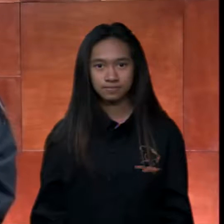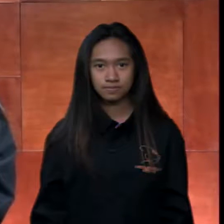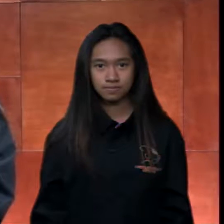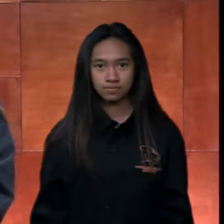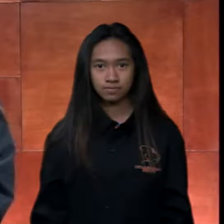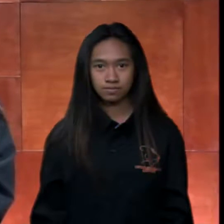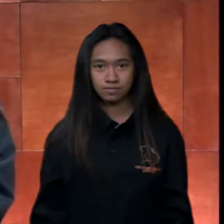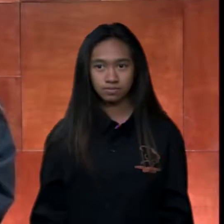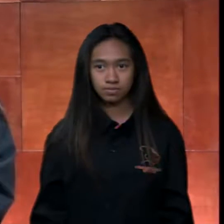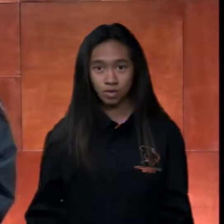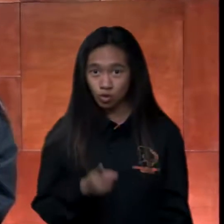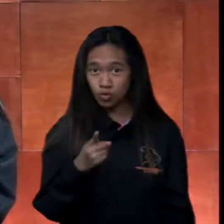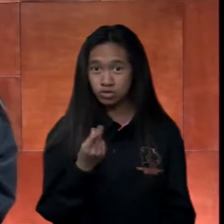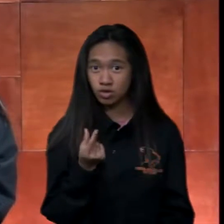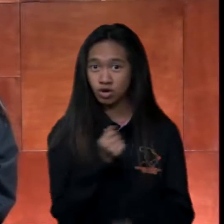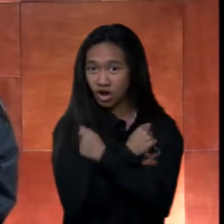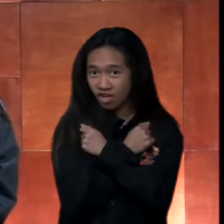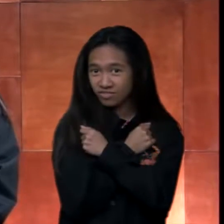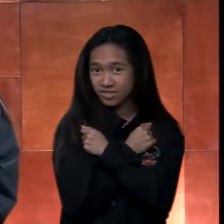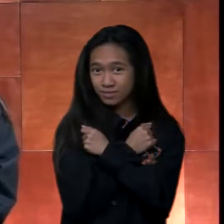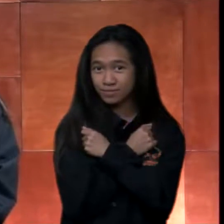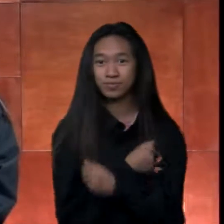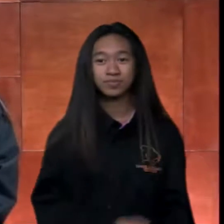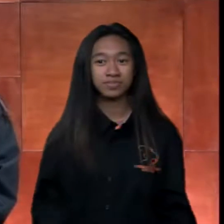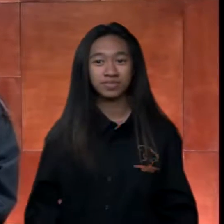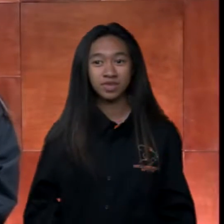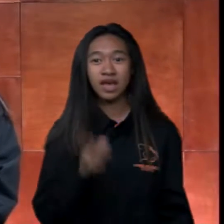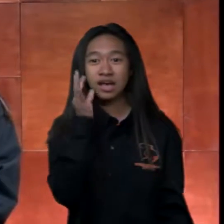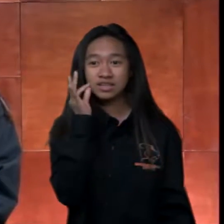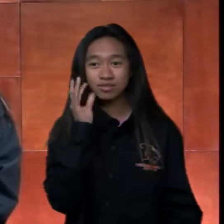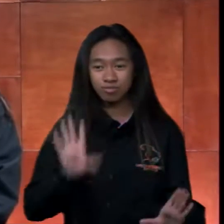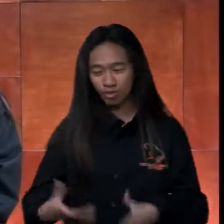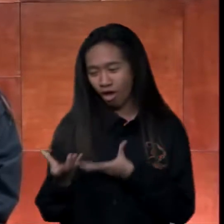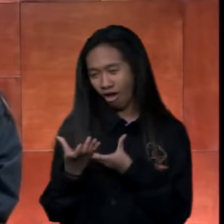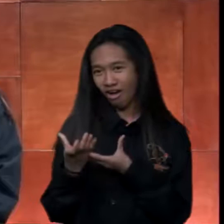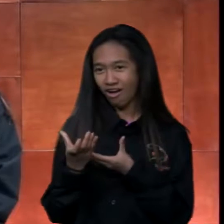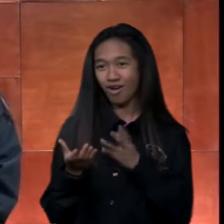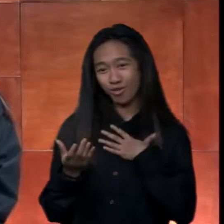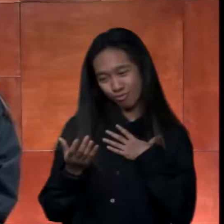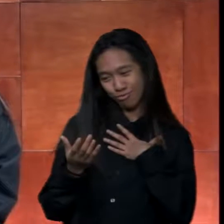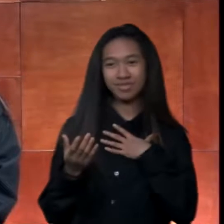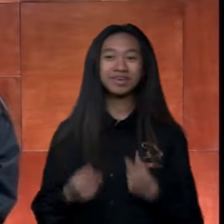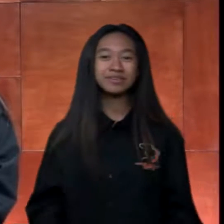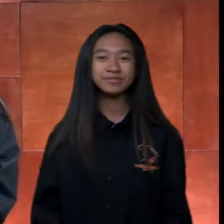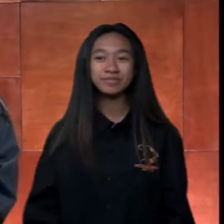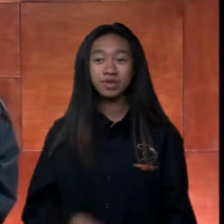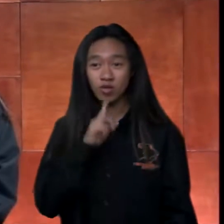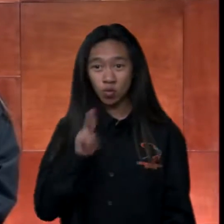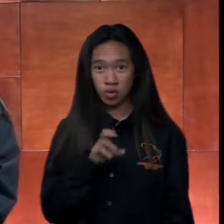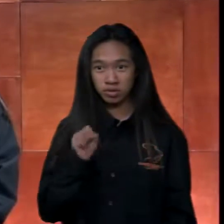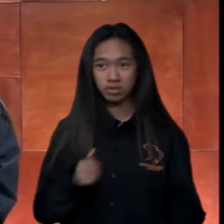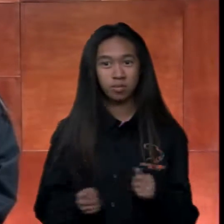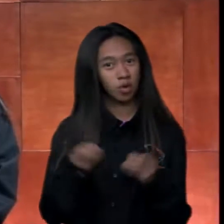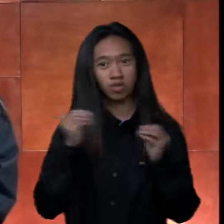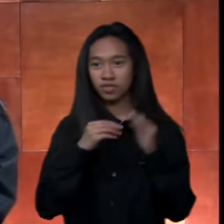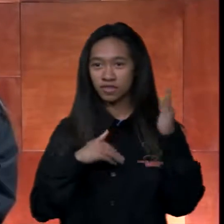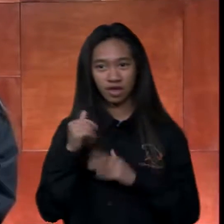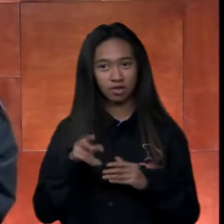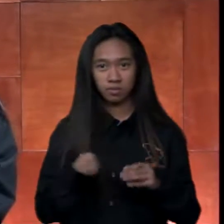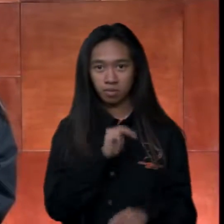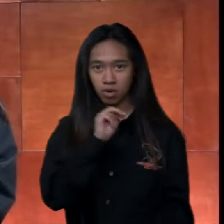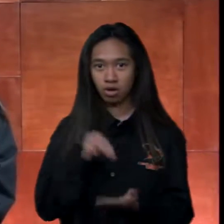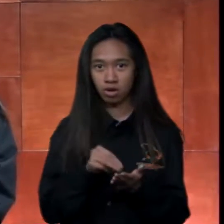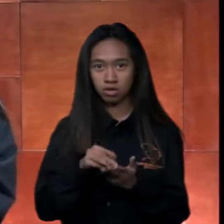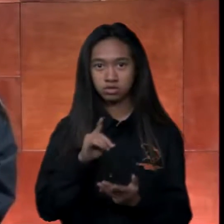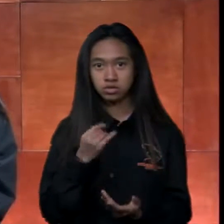Are you a dog lover? Does the gentle purr of a cat warm your heart? In the United States, more than 30 million dogs and cats are